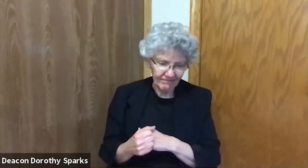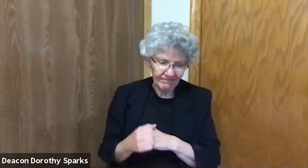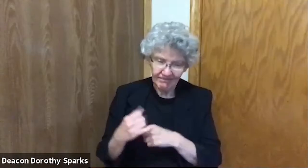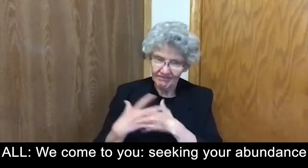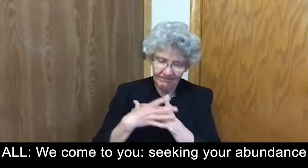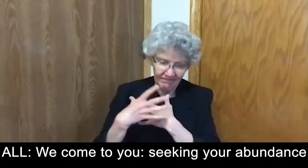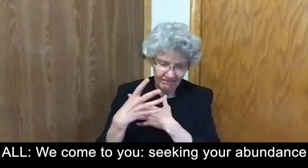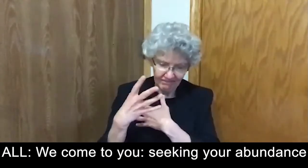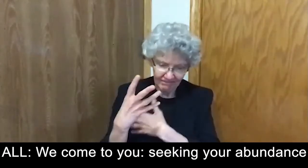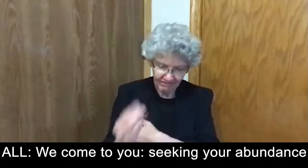all together